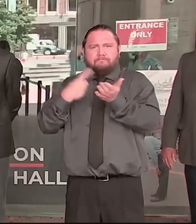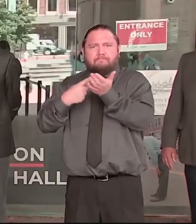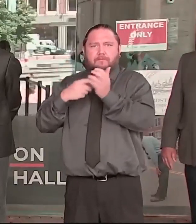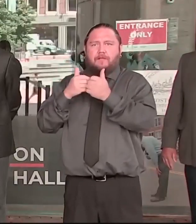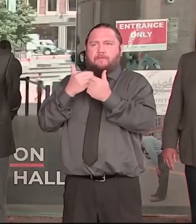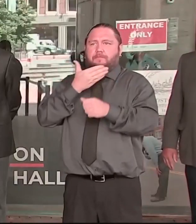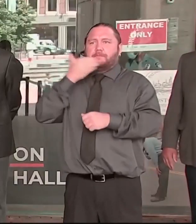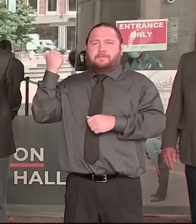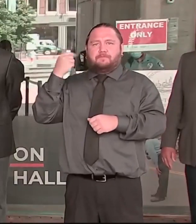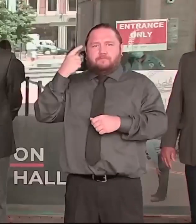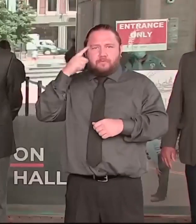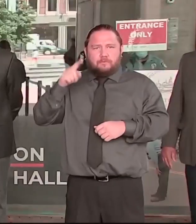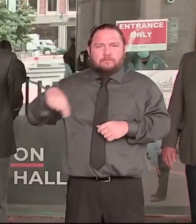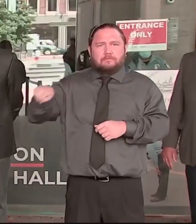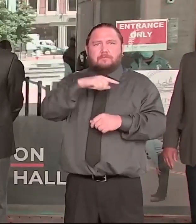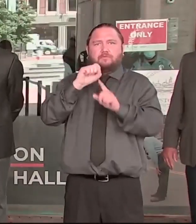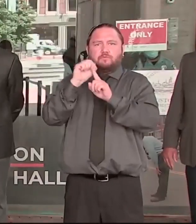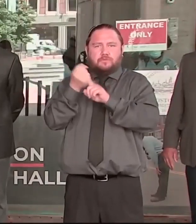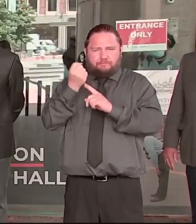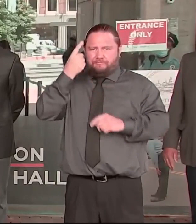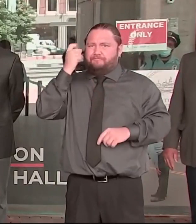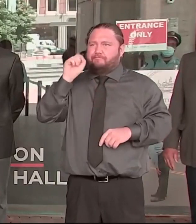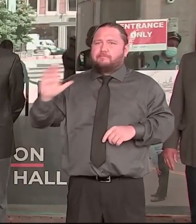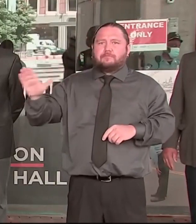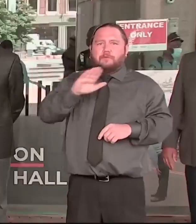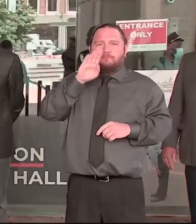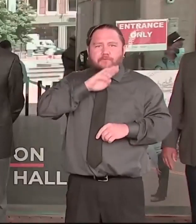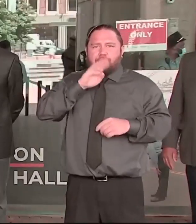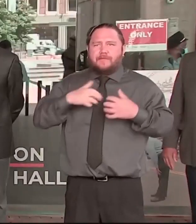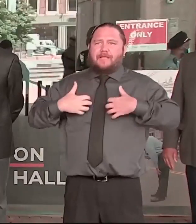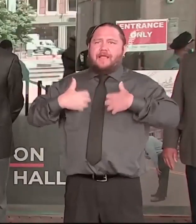and that would not be their reality.